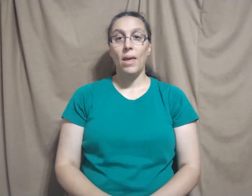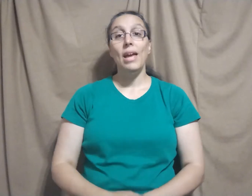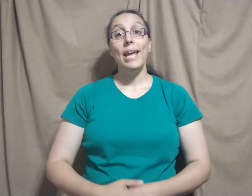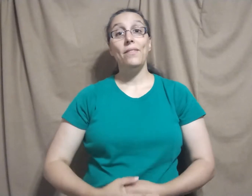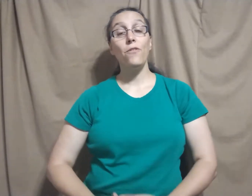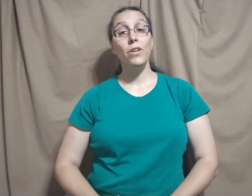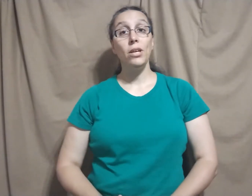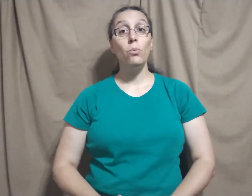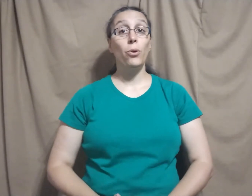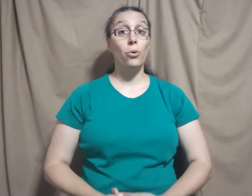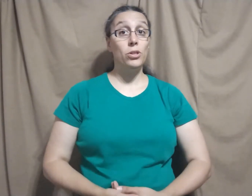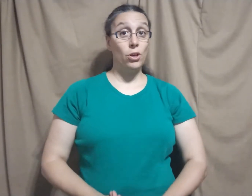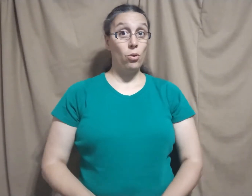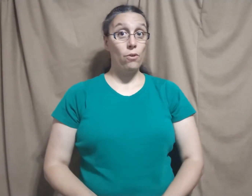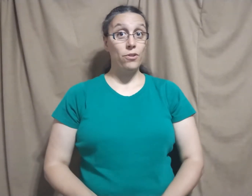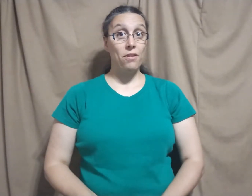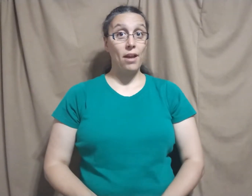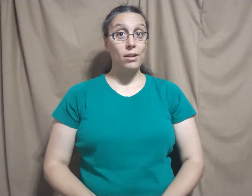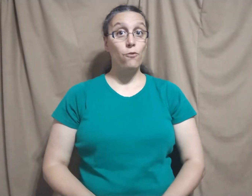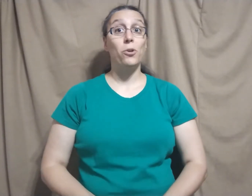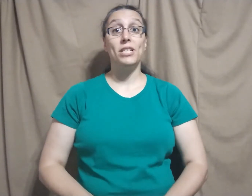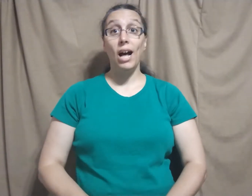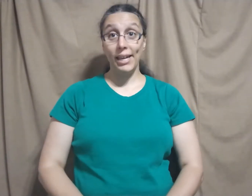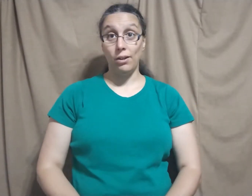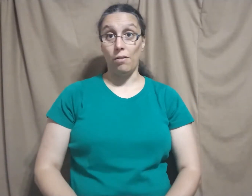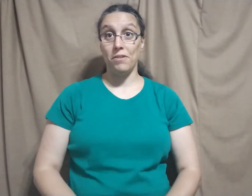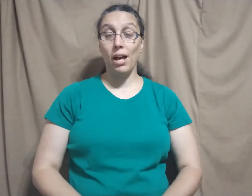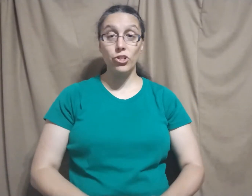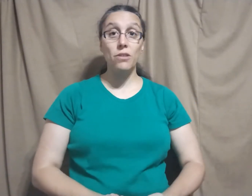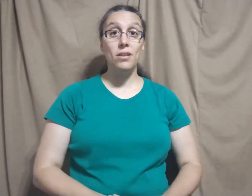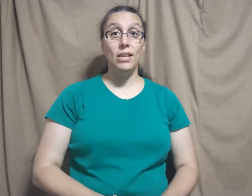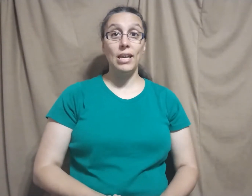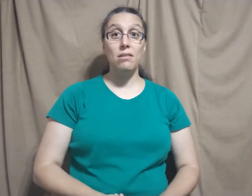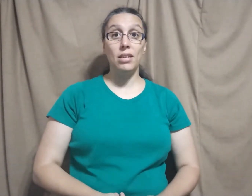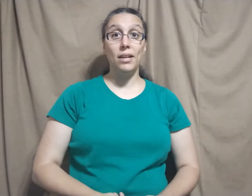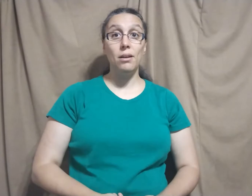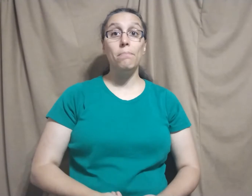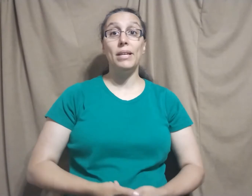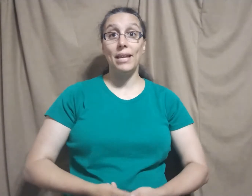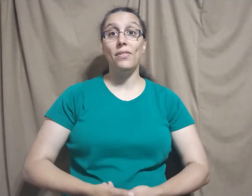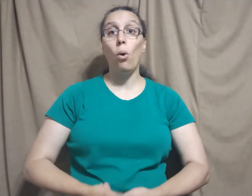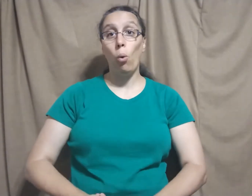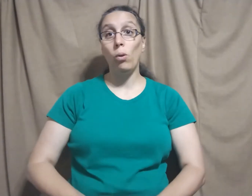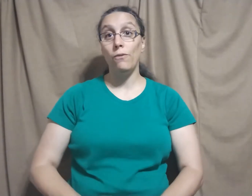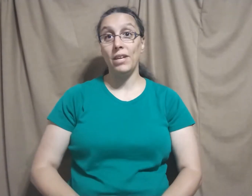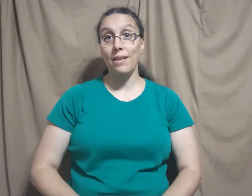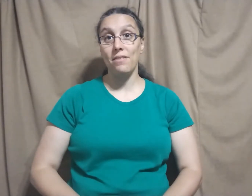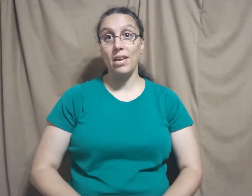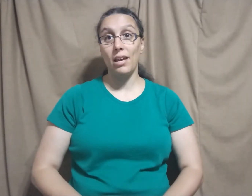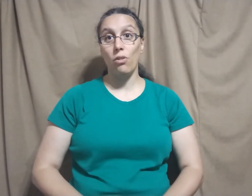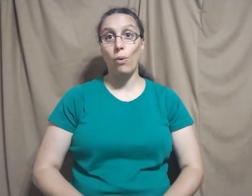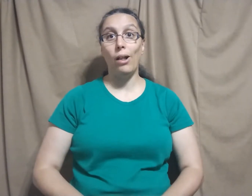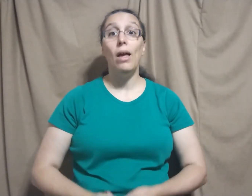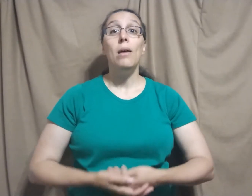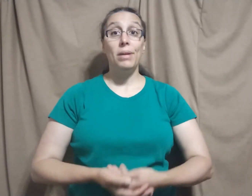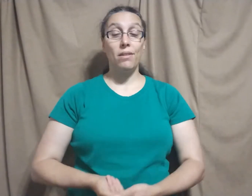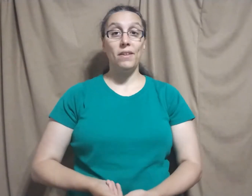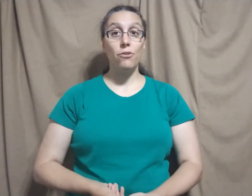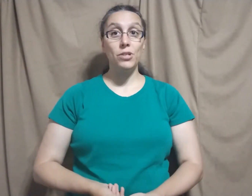In this video, we're going to go over the signs for titles, not just in the East Kingdom, but in the whole of the SCA as well, because these are